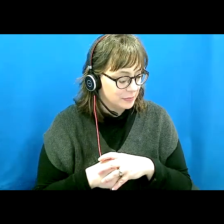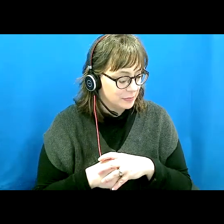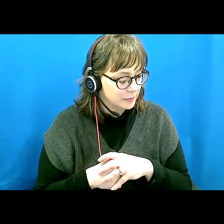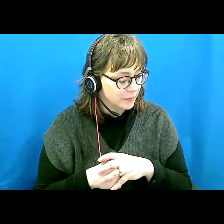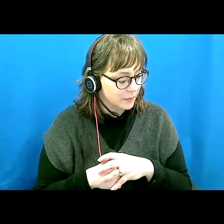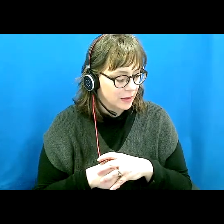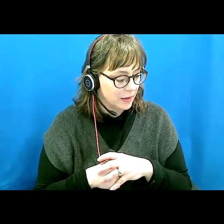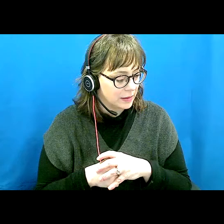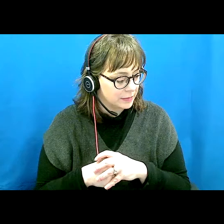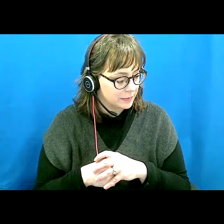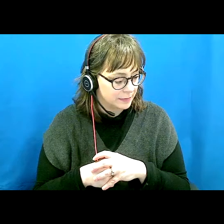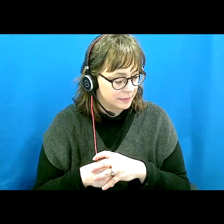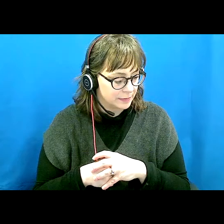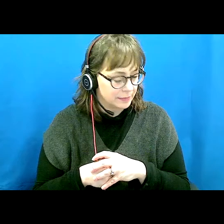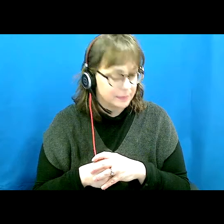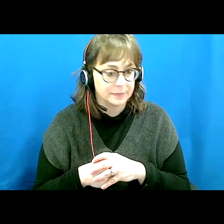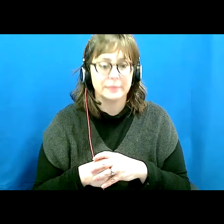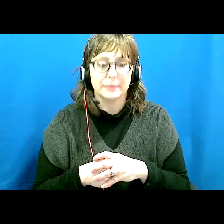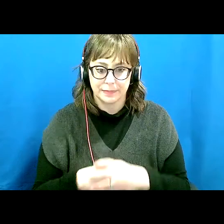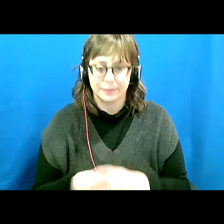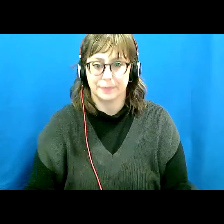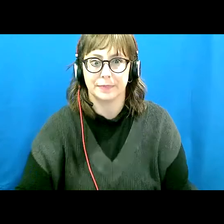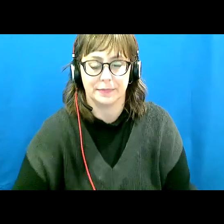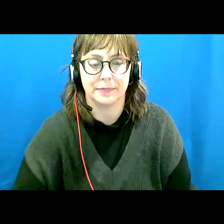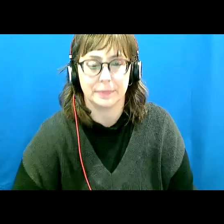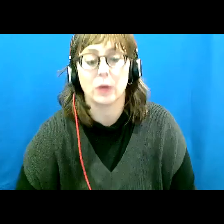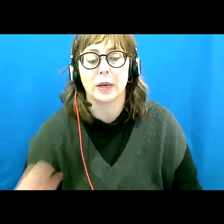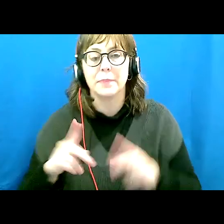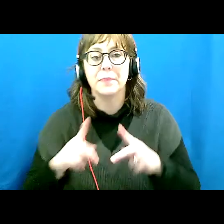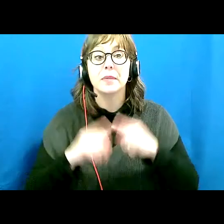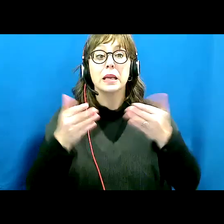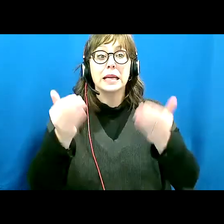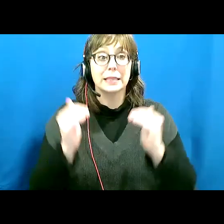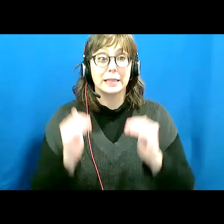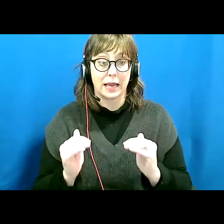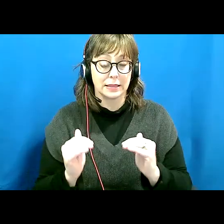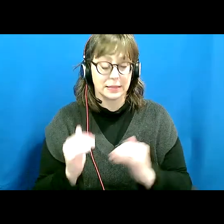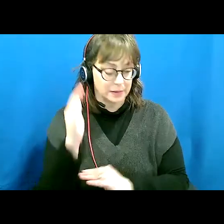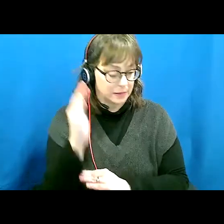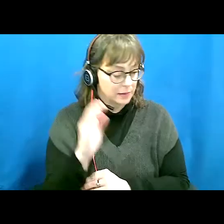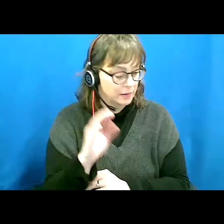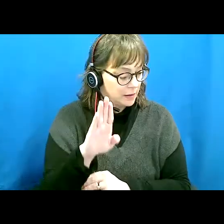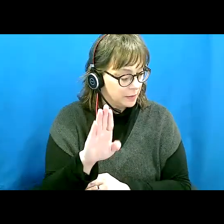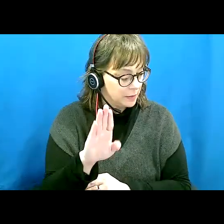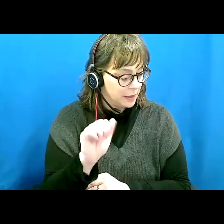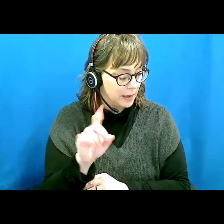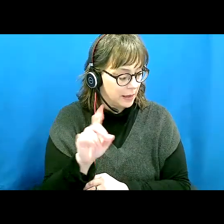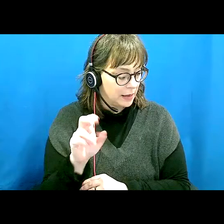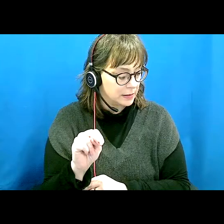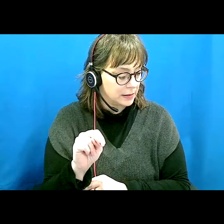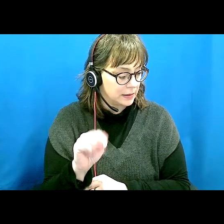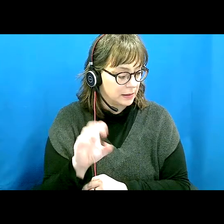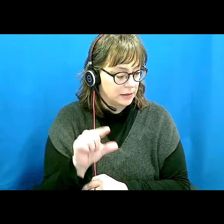Thank you, Nancy. Our next presenter is Baden Geek-Franz